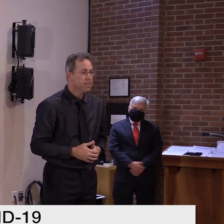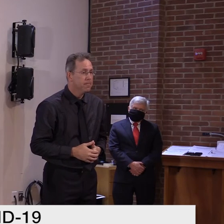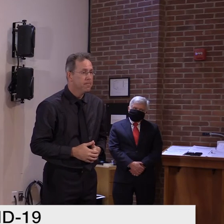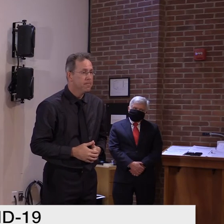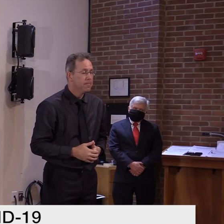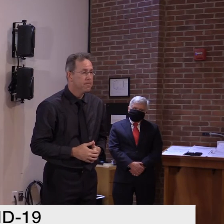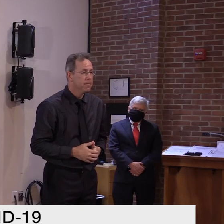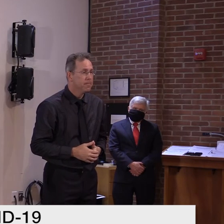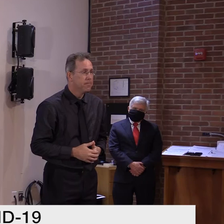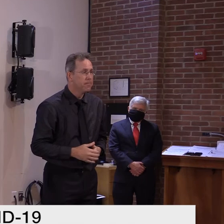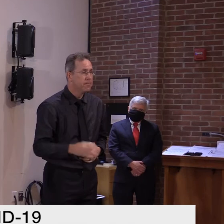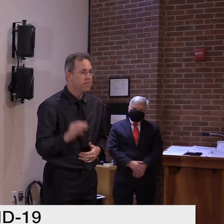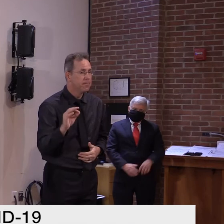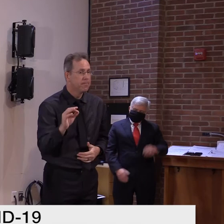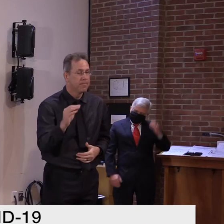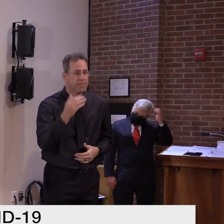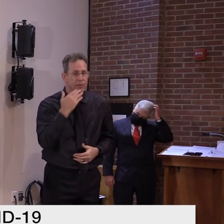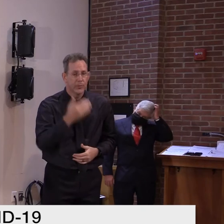Thank you so much.